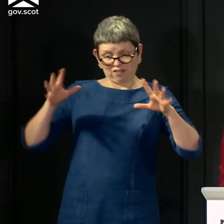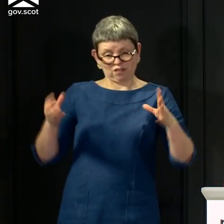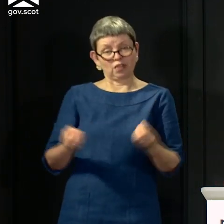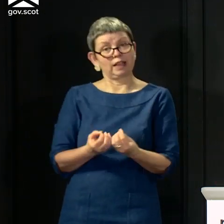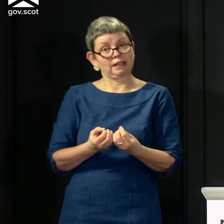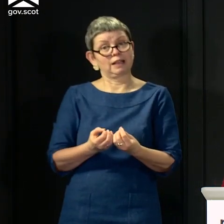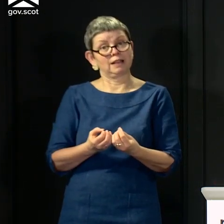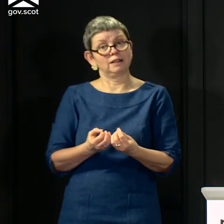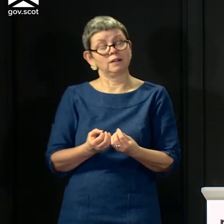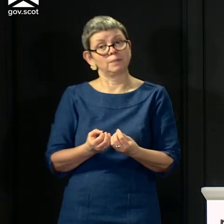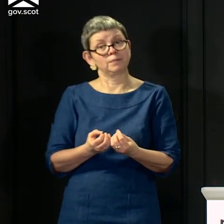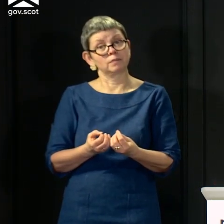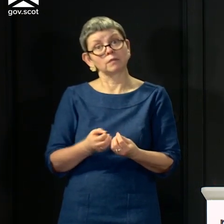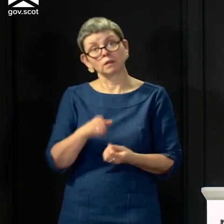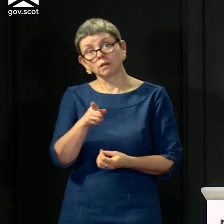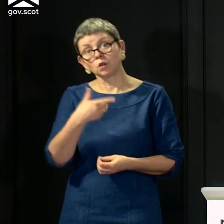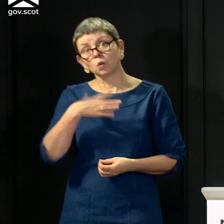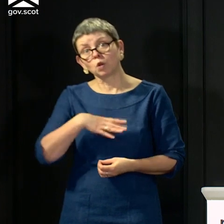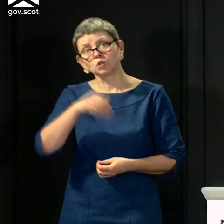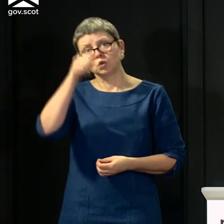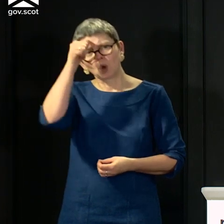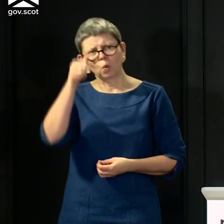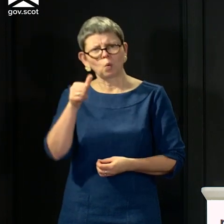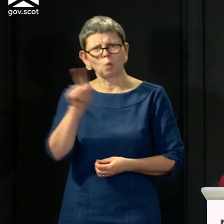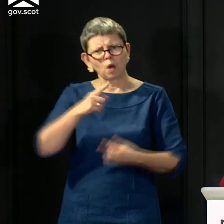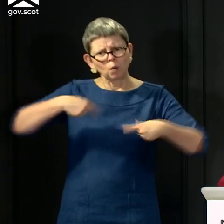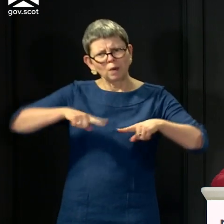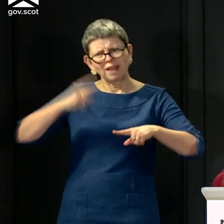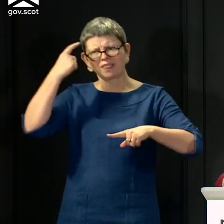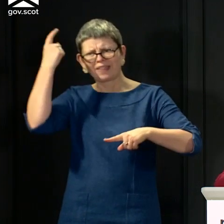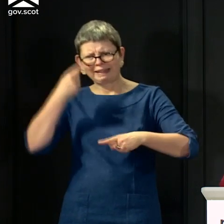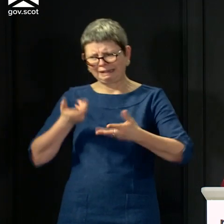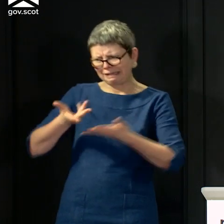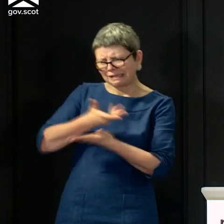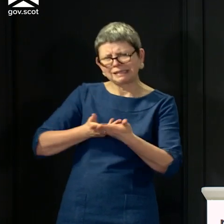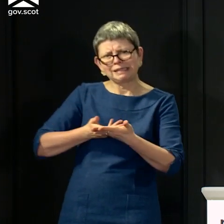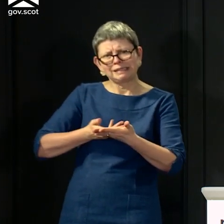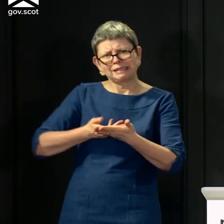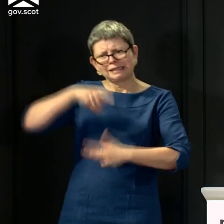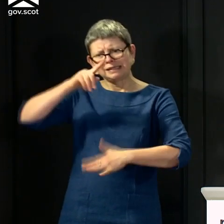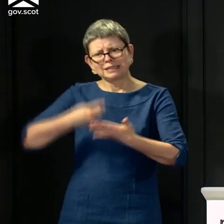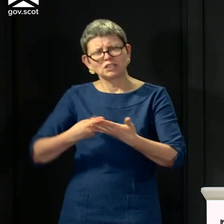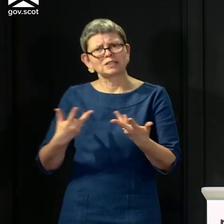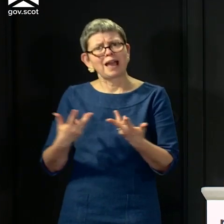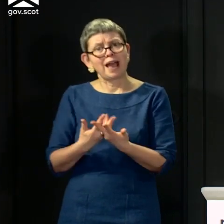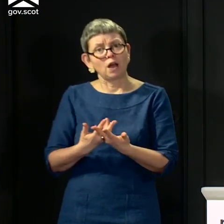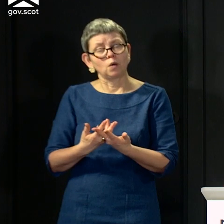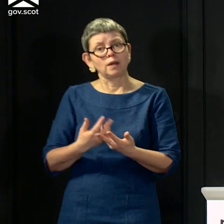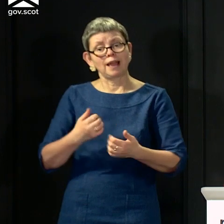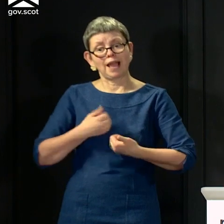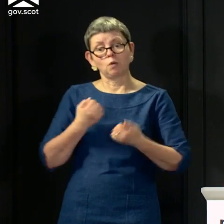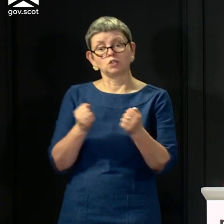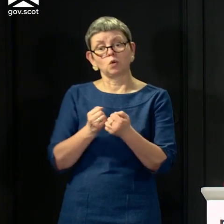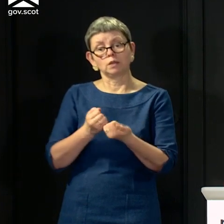you want to understand more about the different factors we're taking into account and how we're trying to reach these balanced judgments, the document that we published